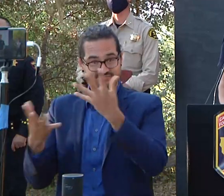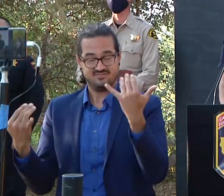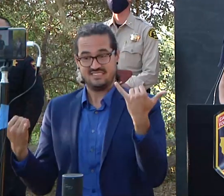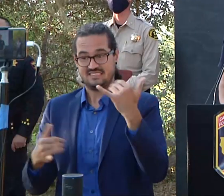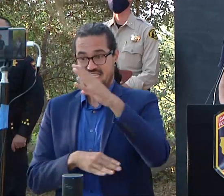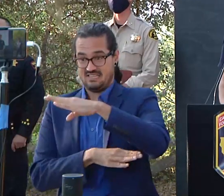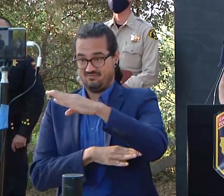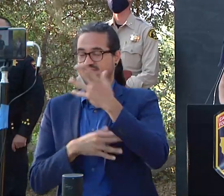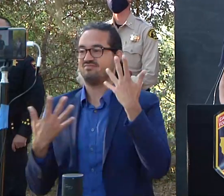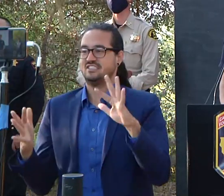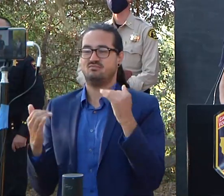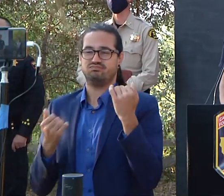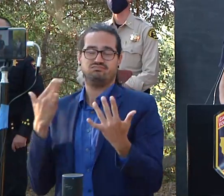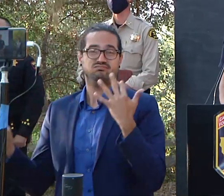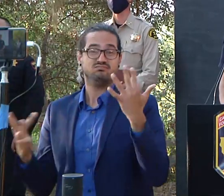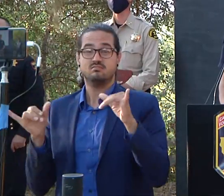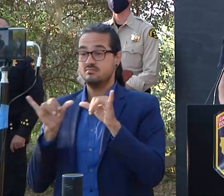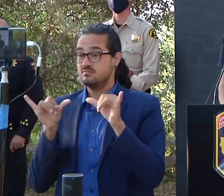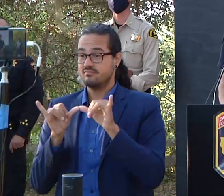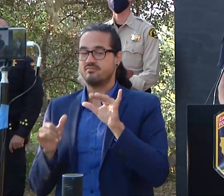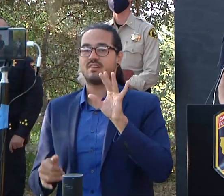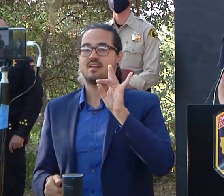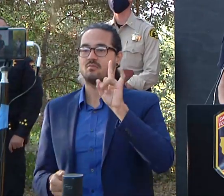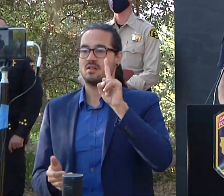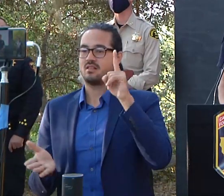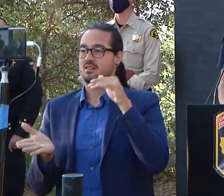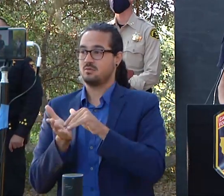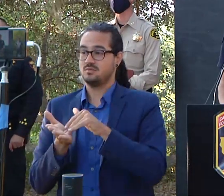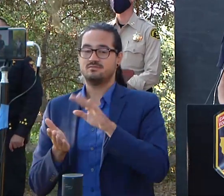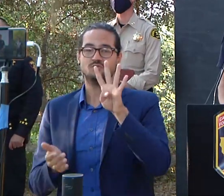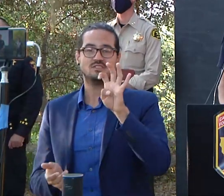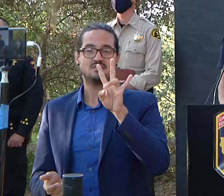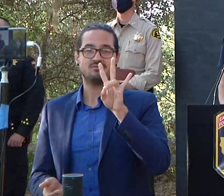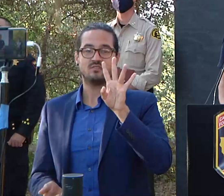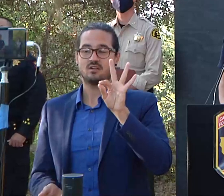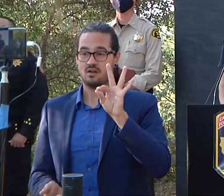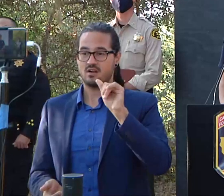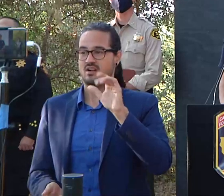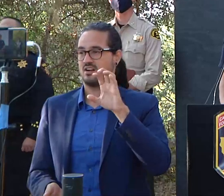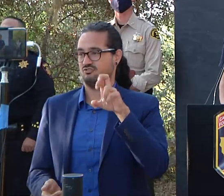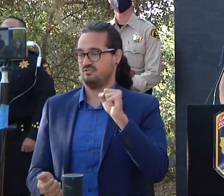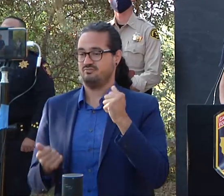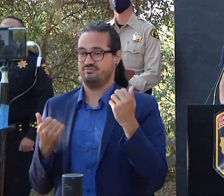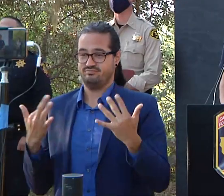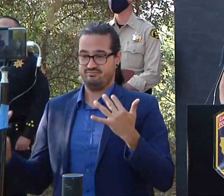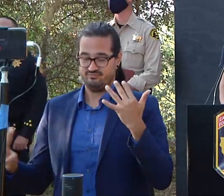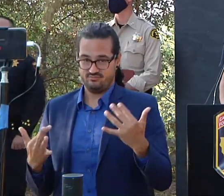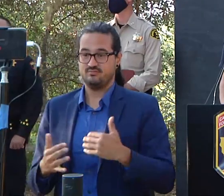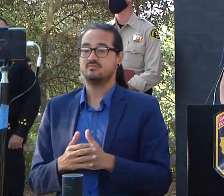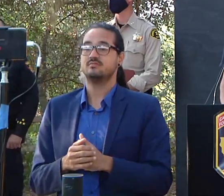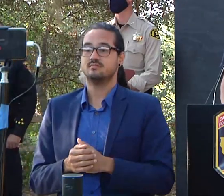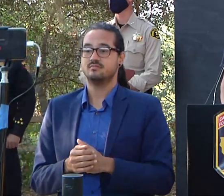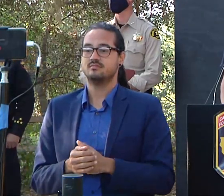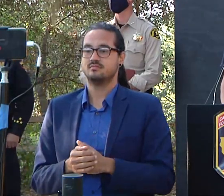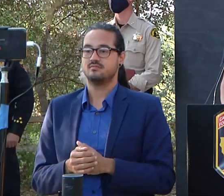479 acres have burned and obviously the number of acres burned is is slowly increasing now